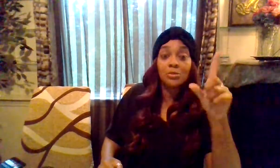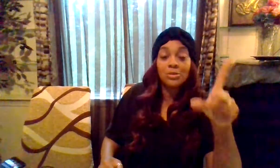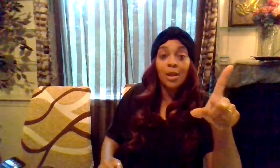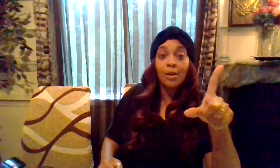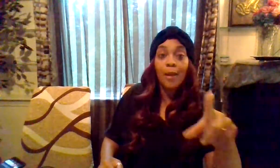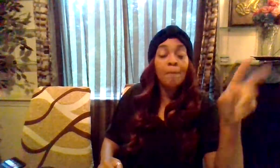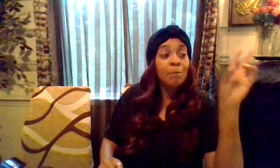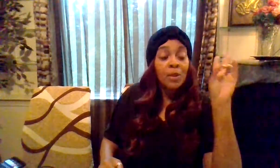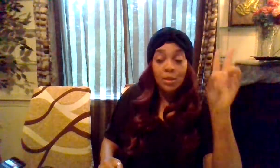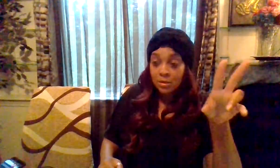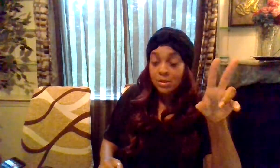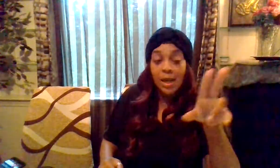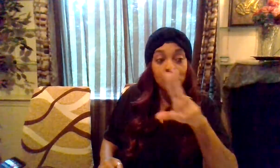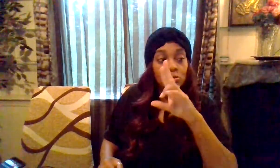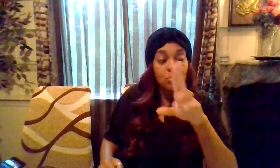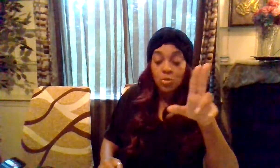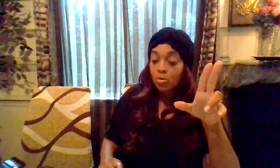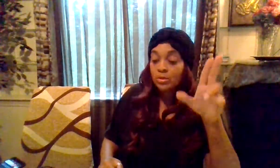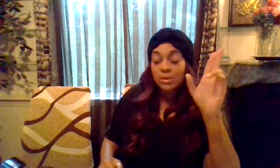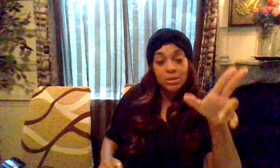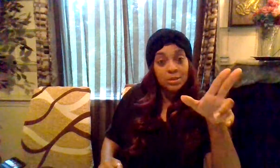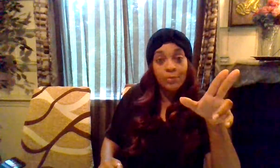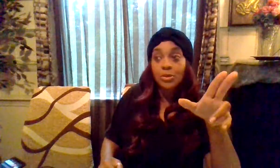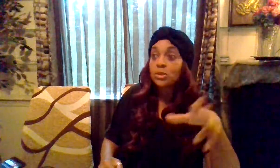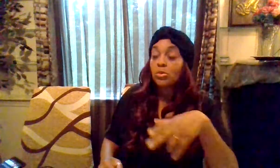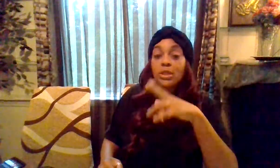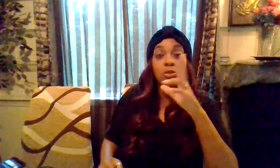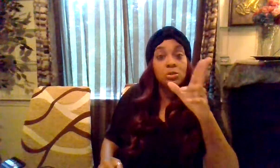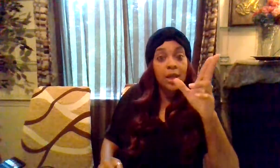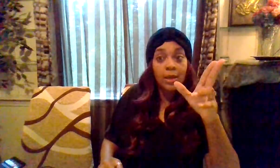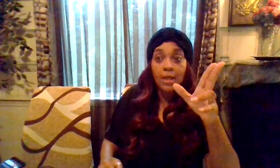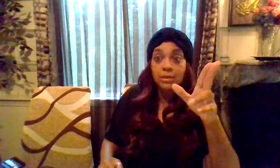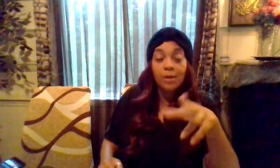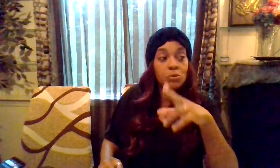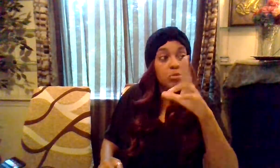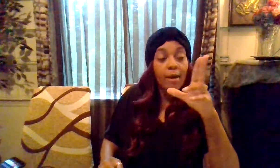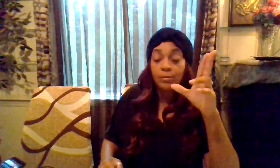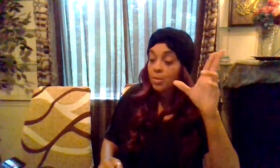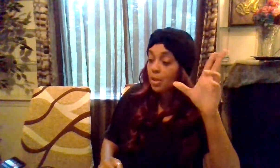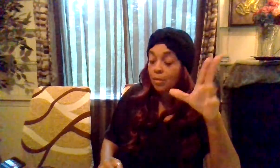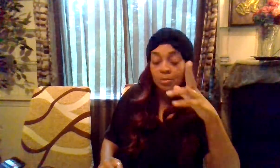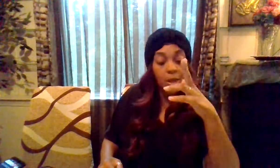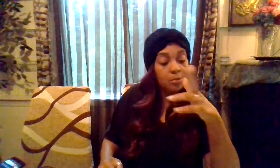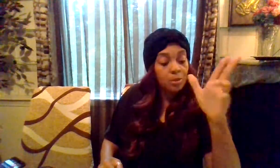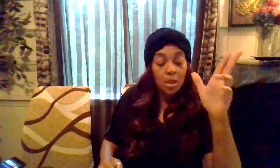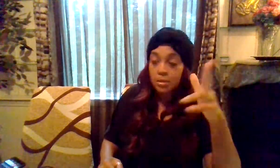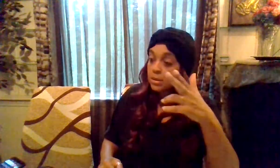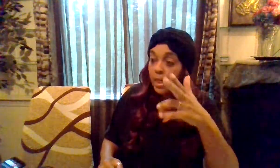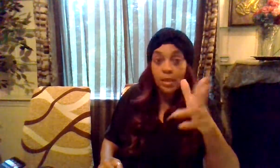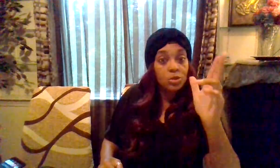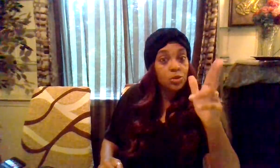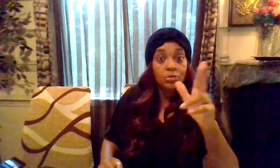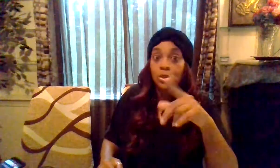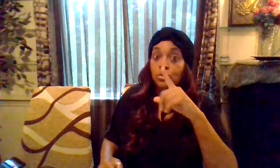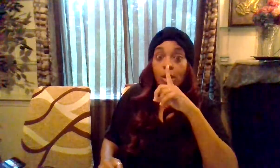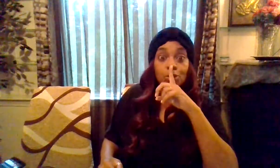understand that anytime you you know it's just something that's going to take you to that next level you have to be able to understand there's certain things you got to